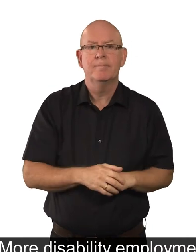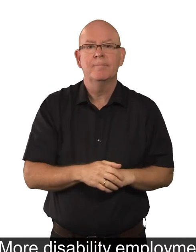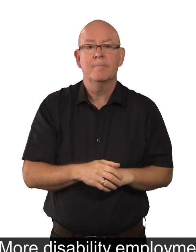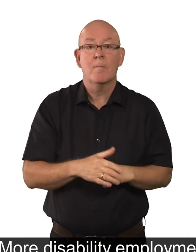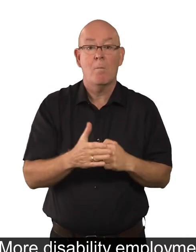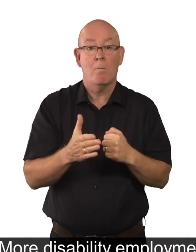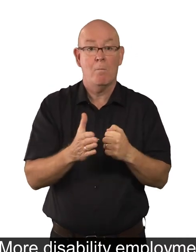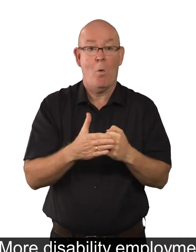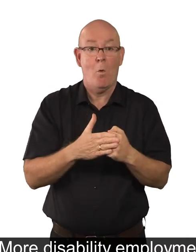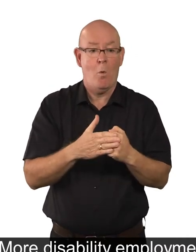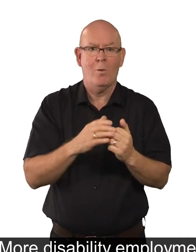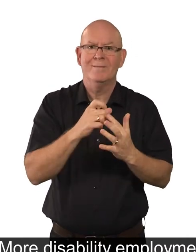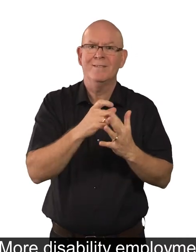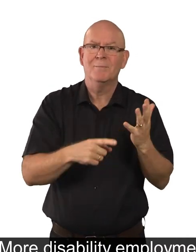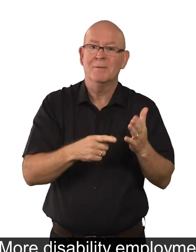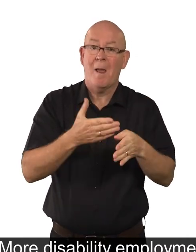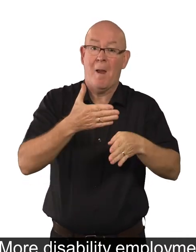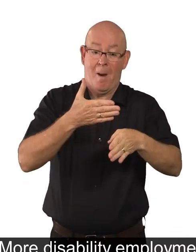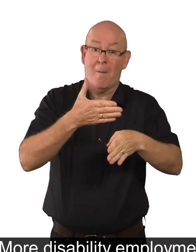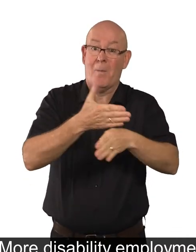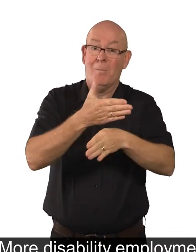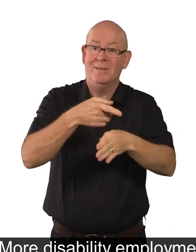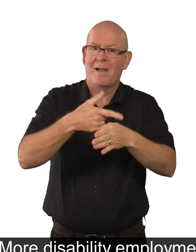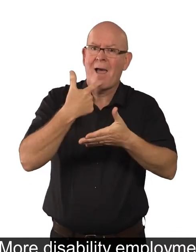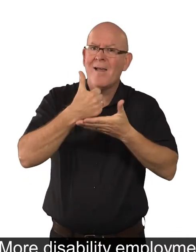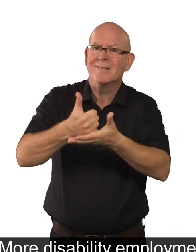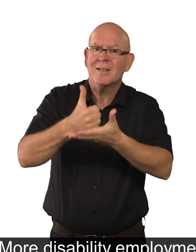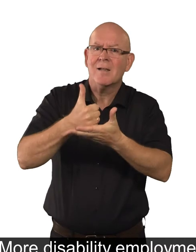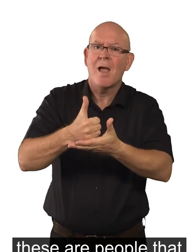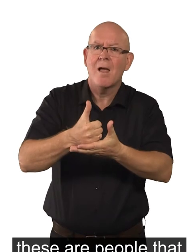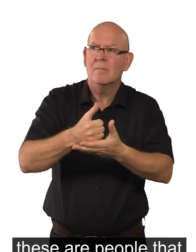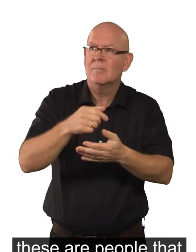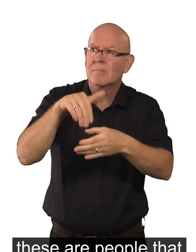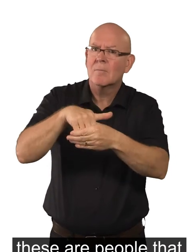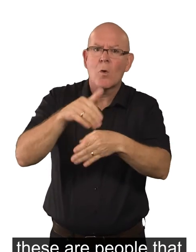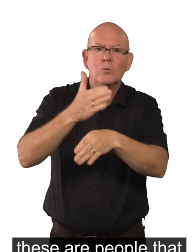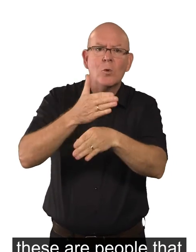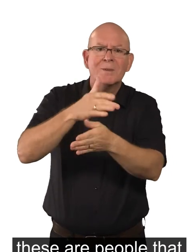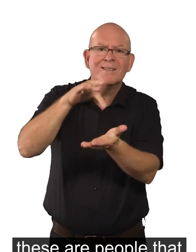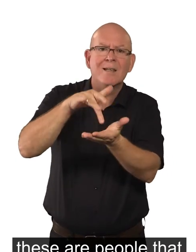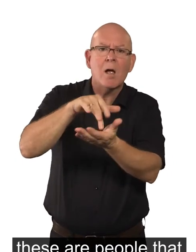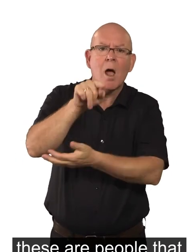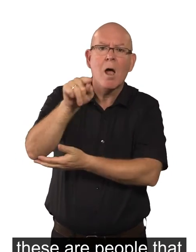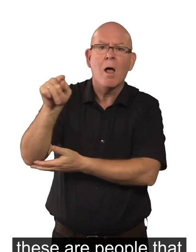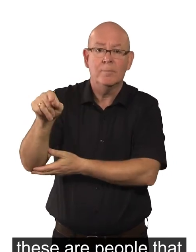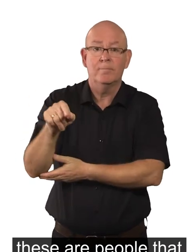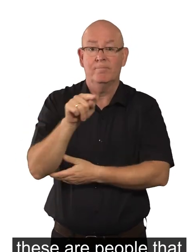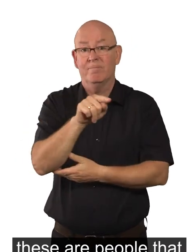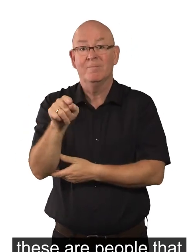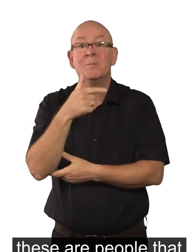More Disability Employment Advisors in Job Centres These are people that help disabled